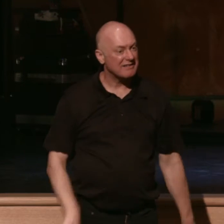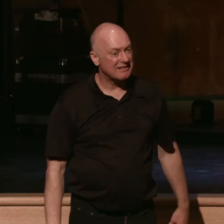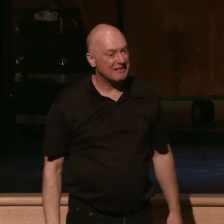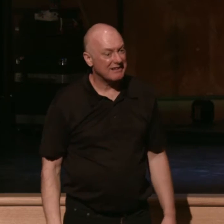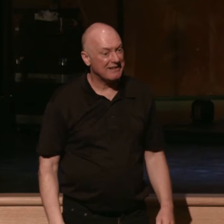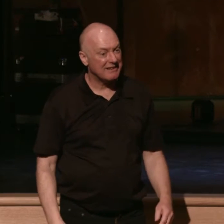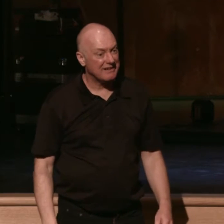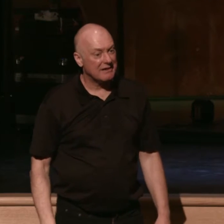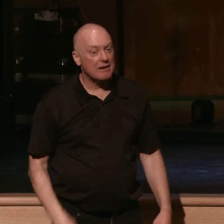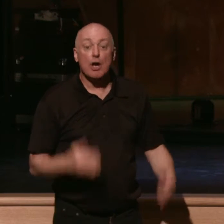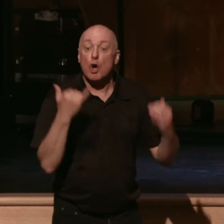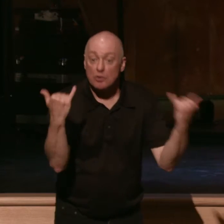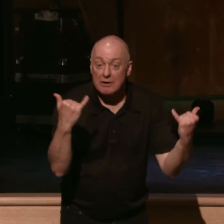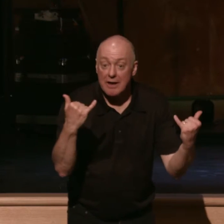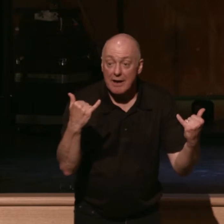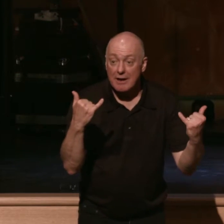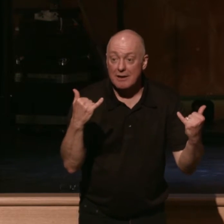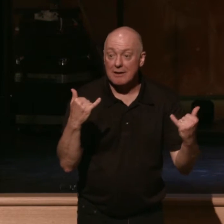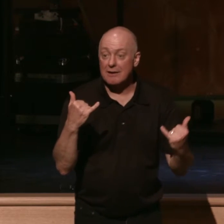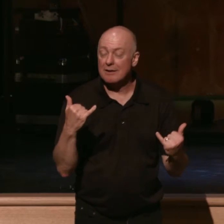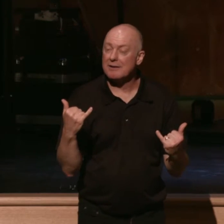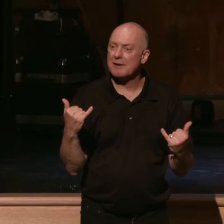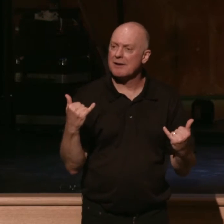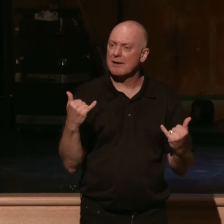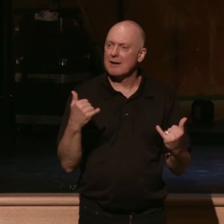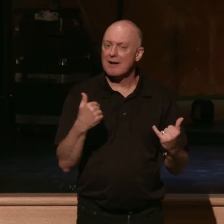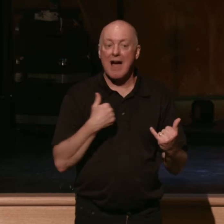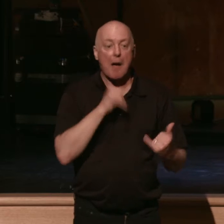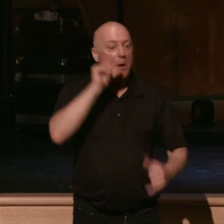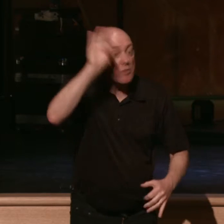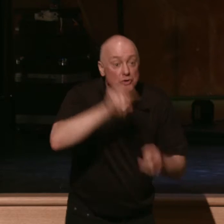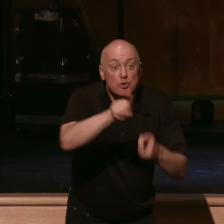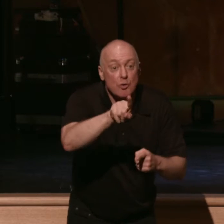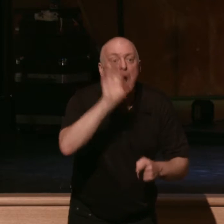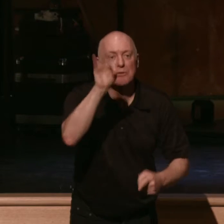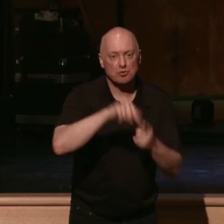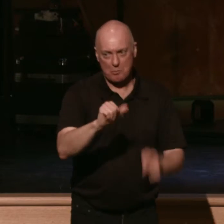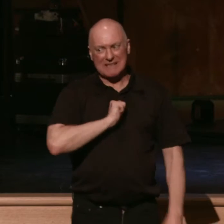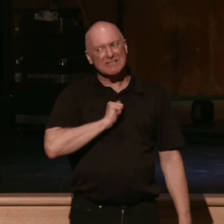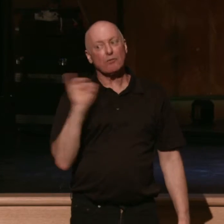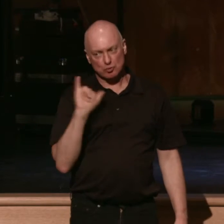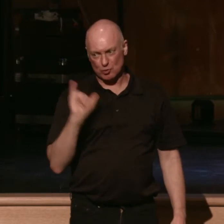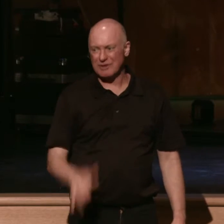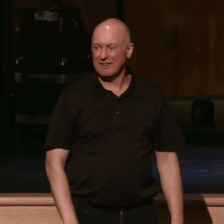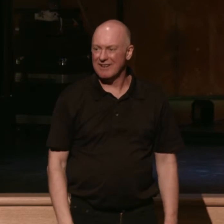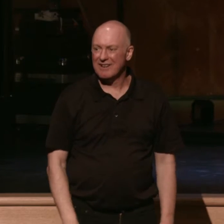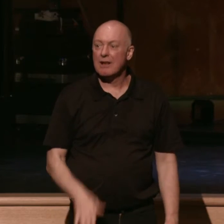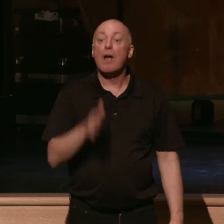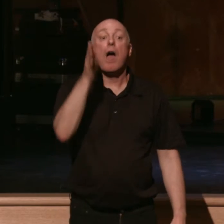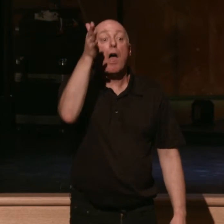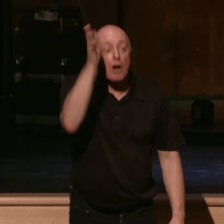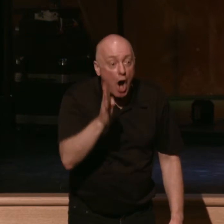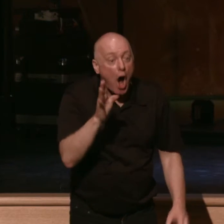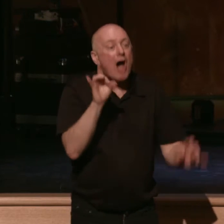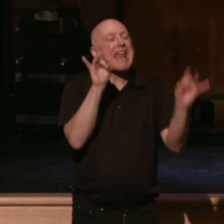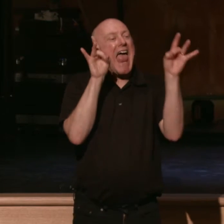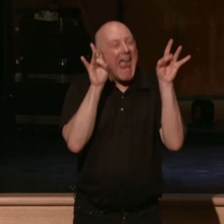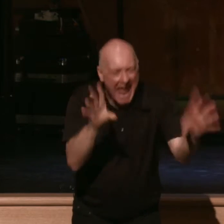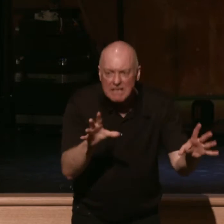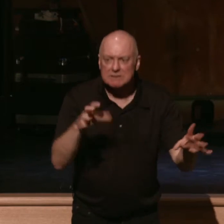So today I don't want to rationalize it anymore. I'm preaching to myself as I preach to you. God hates complaining hearts.